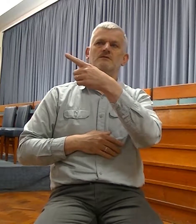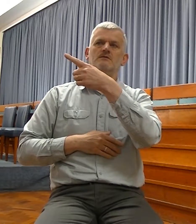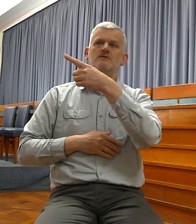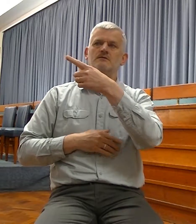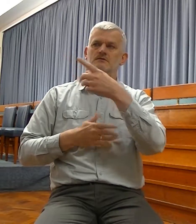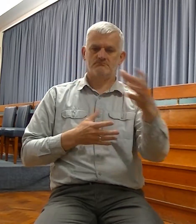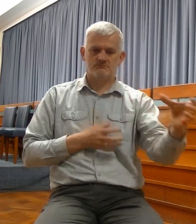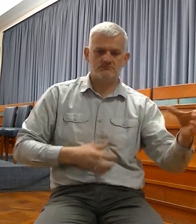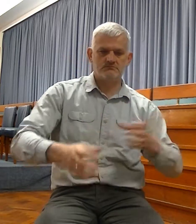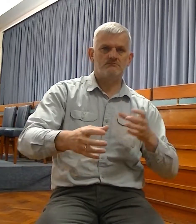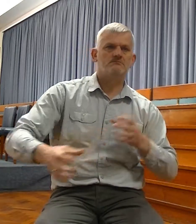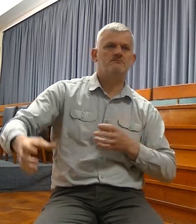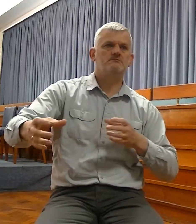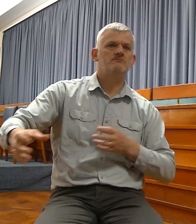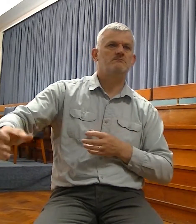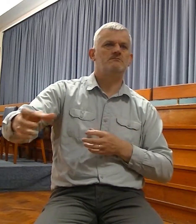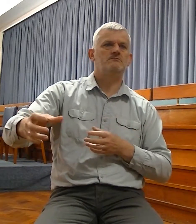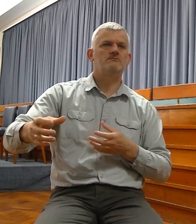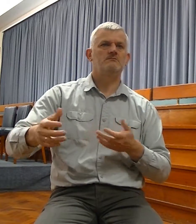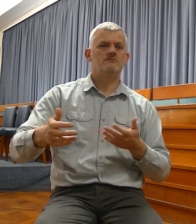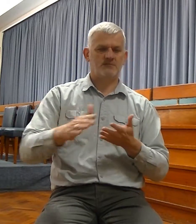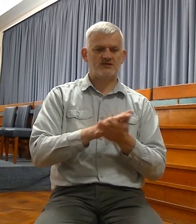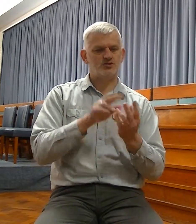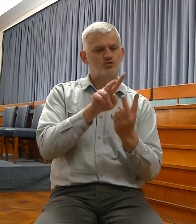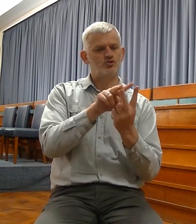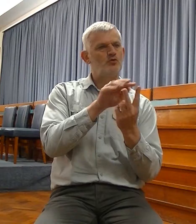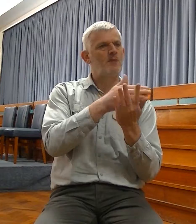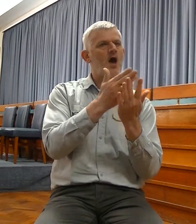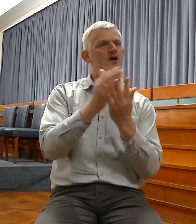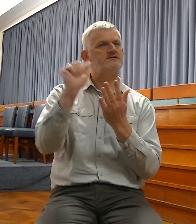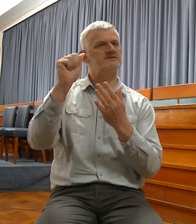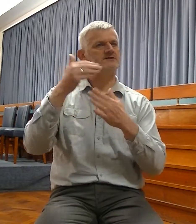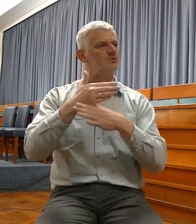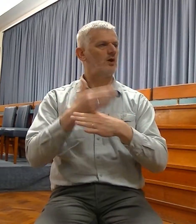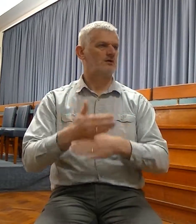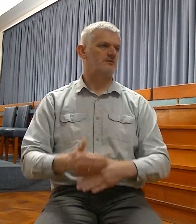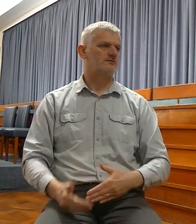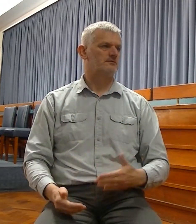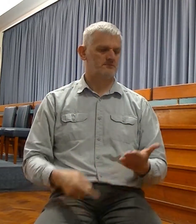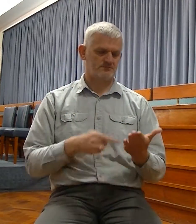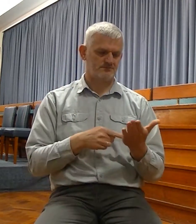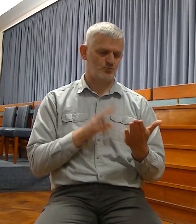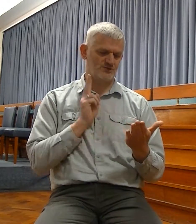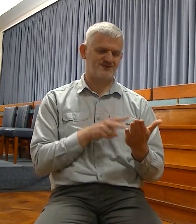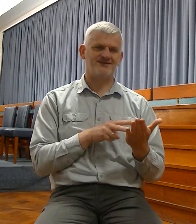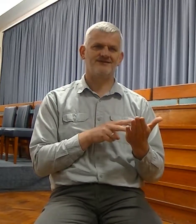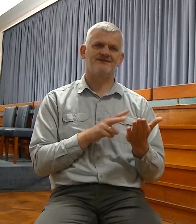fittingly predicted in that verse, chapter 23, that righteous